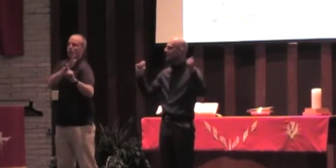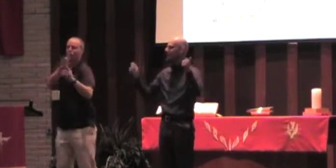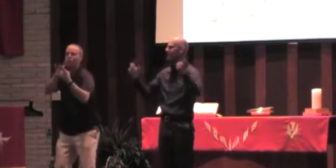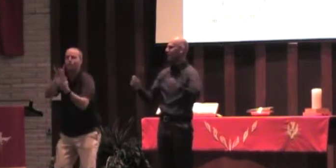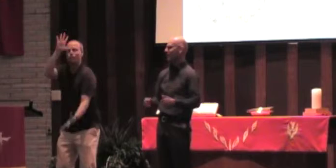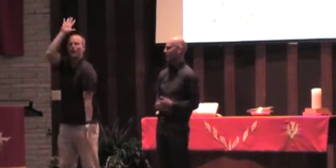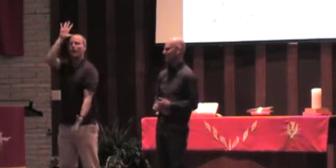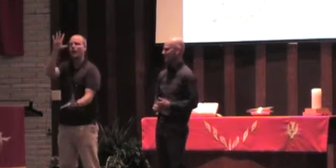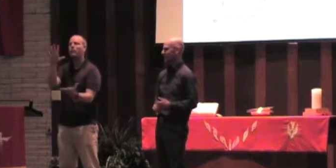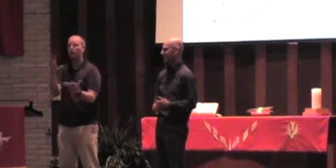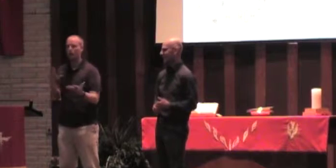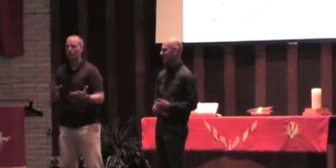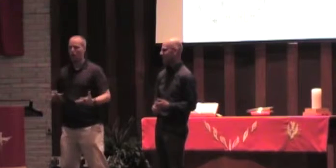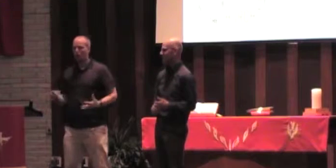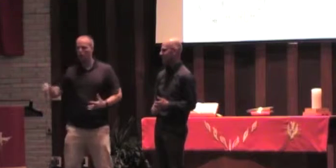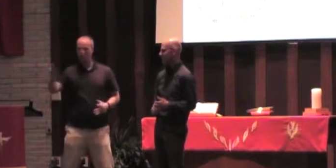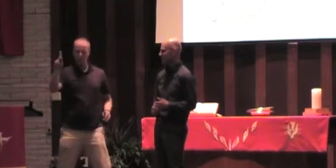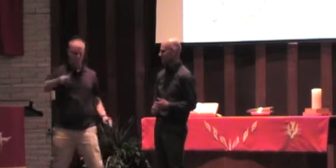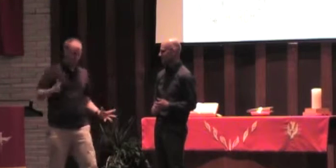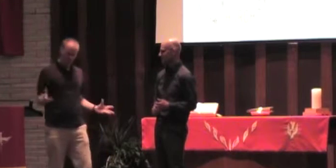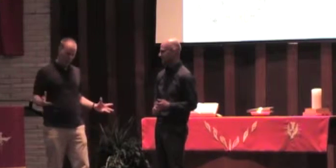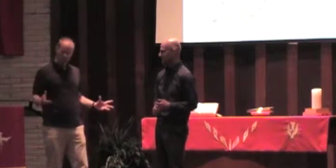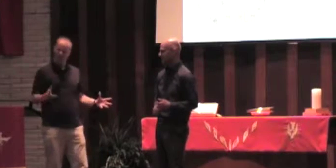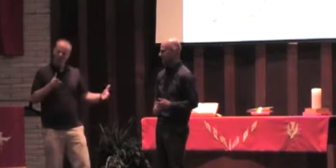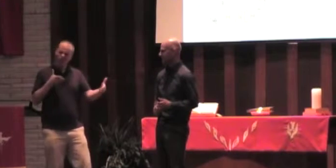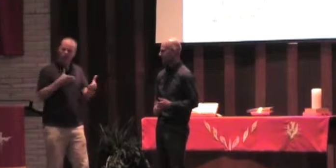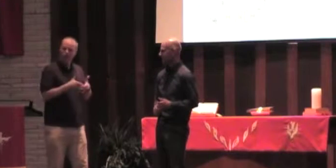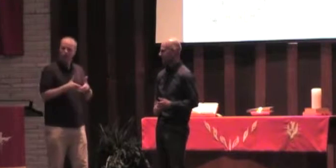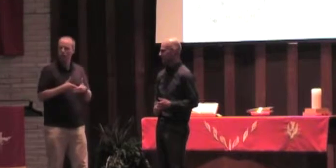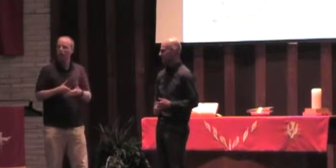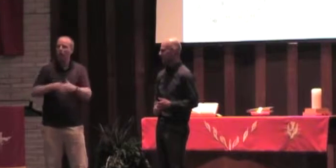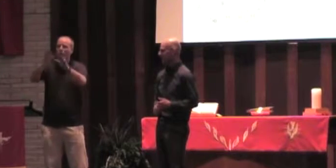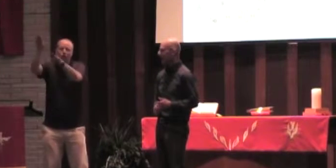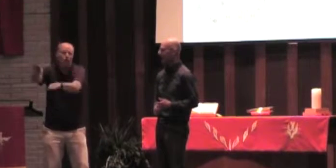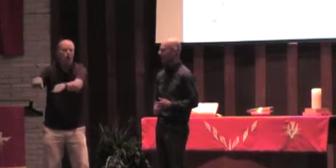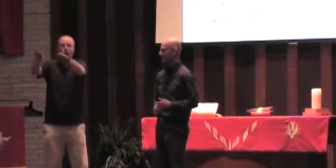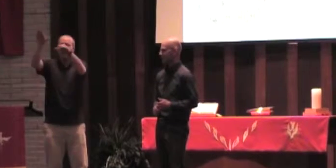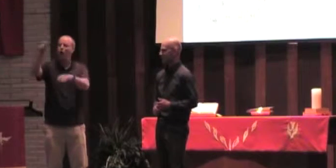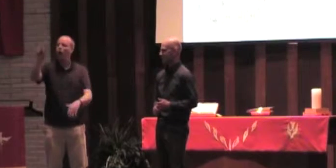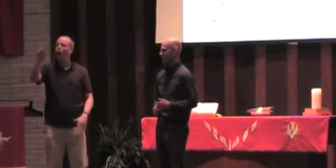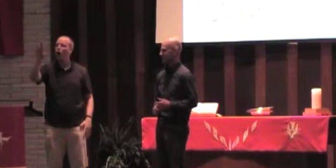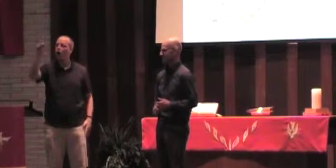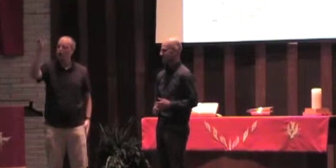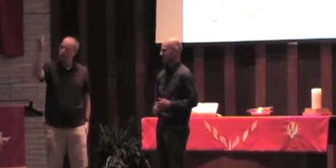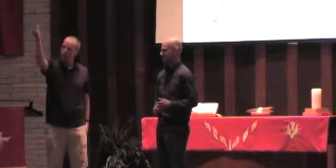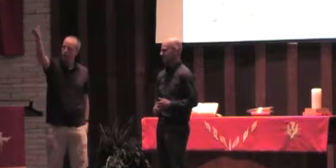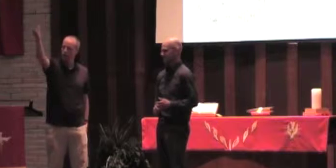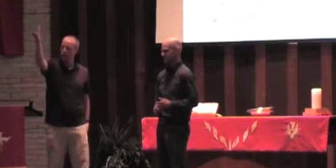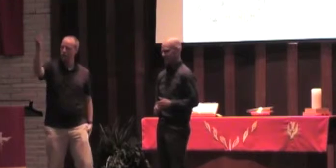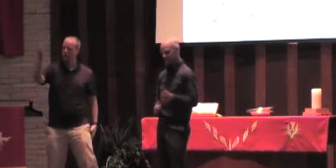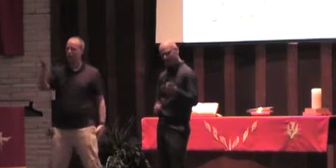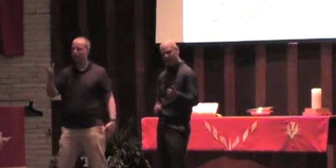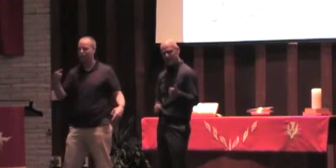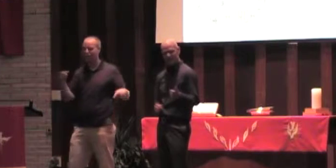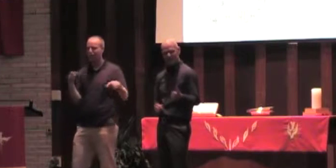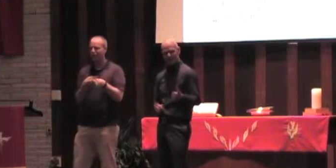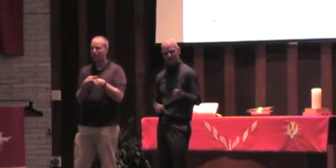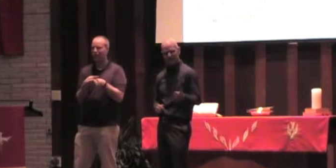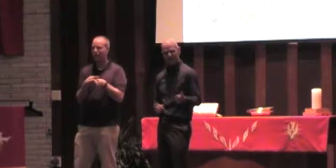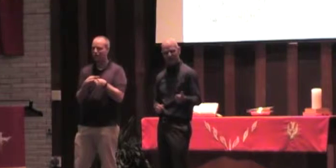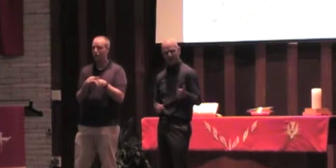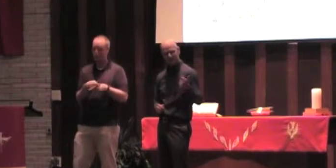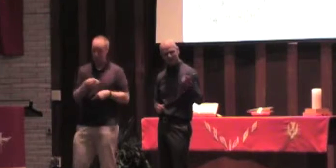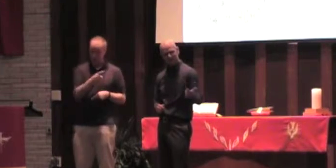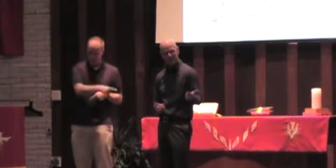chanting, great is Artemis, the god of our city. There's irony there. That finally a